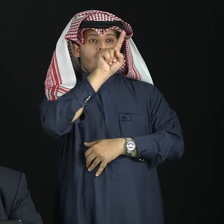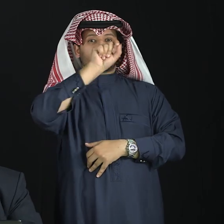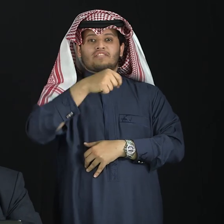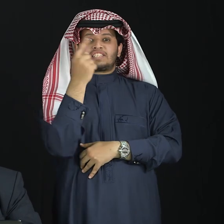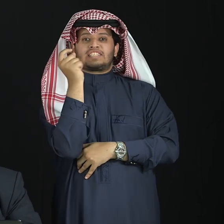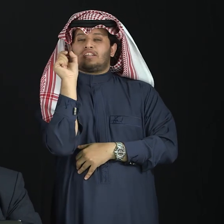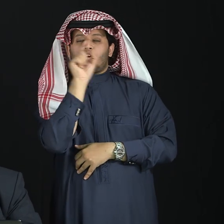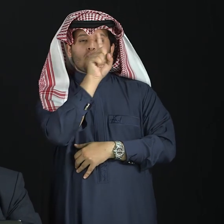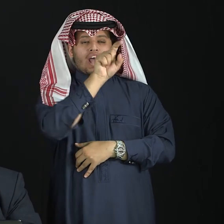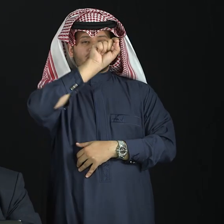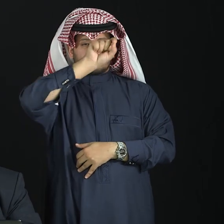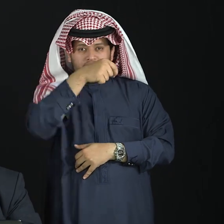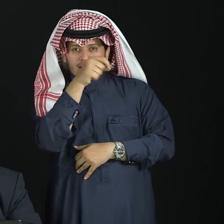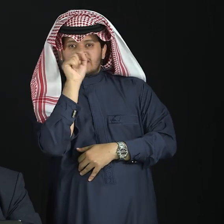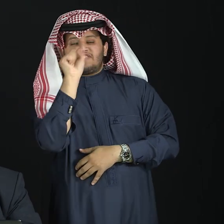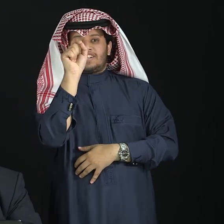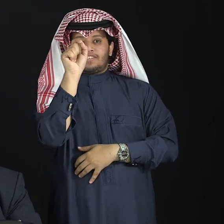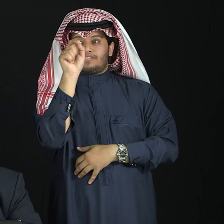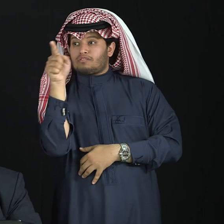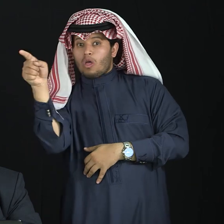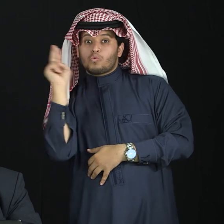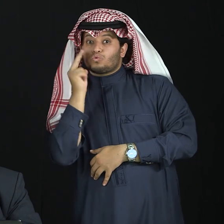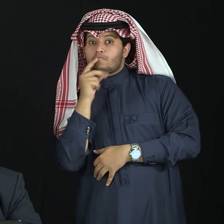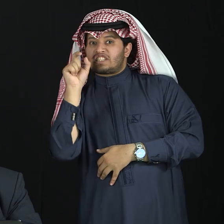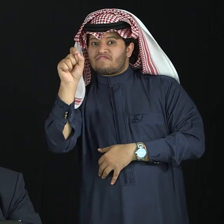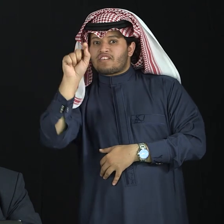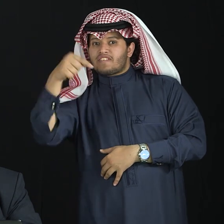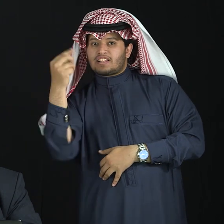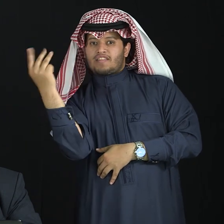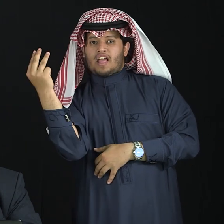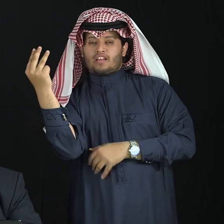Paul in 2003 and Siding Allen in 1986.